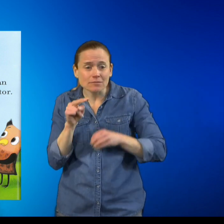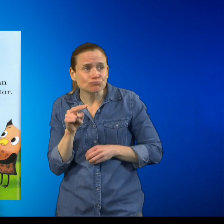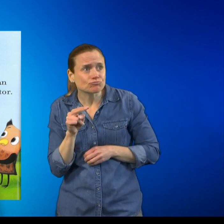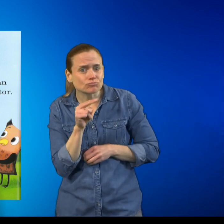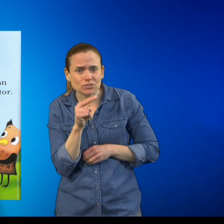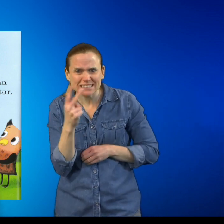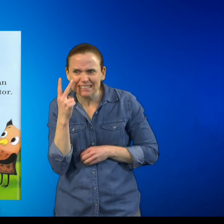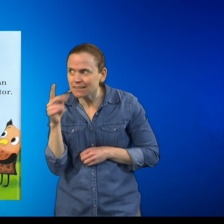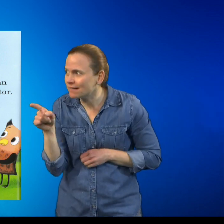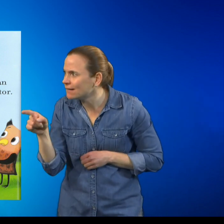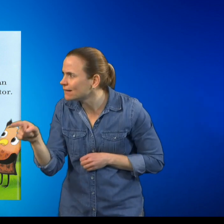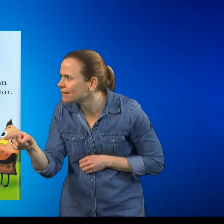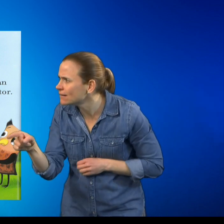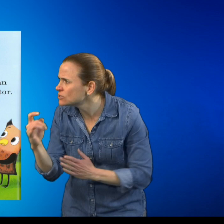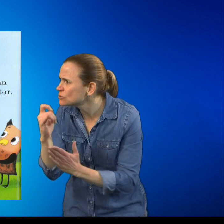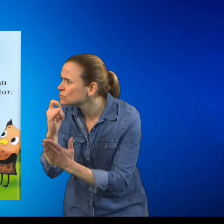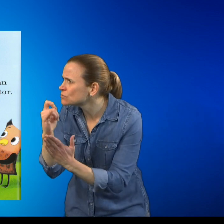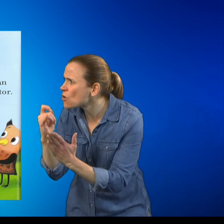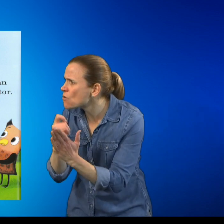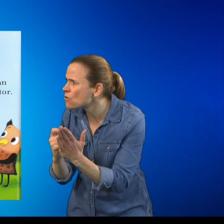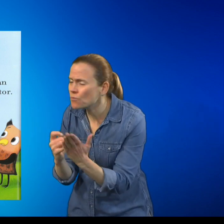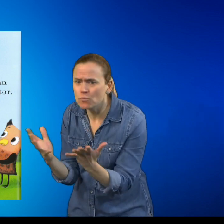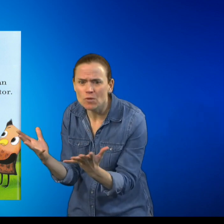Owl draws an angry alligator.